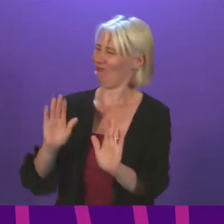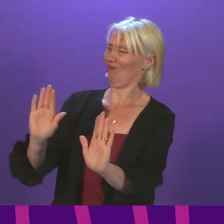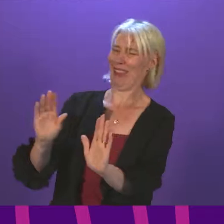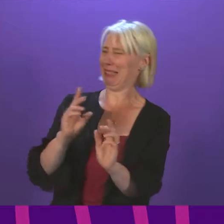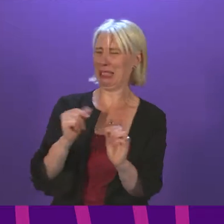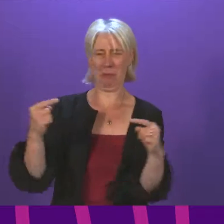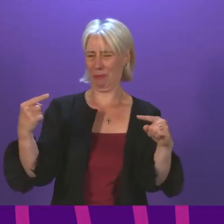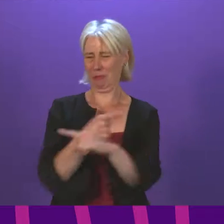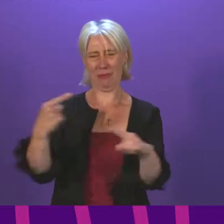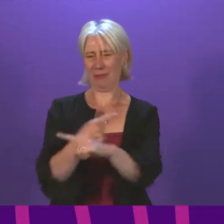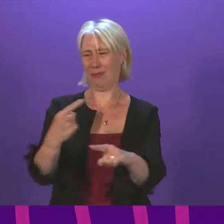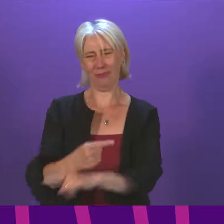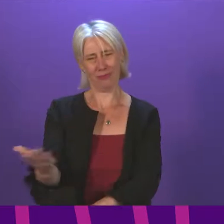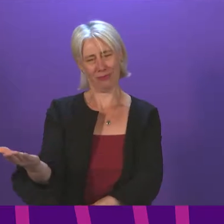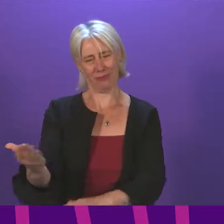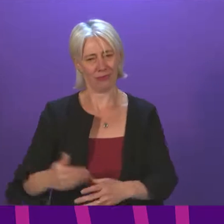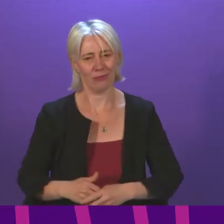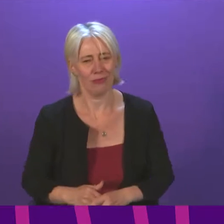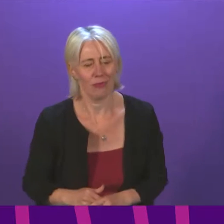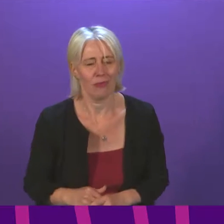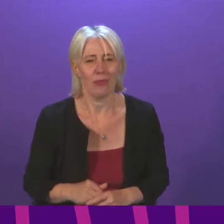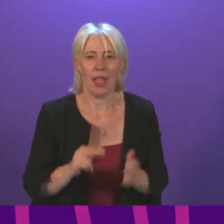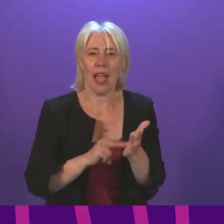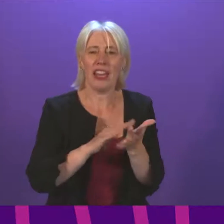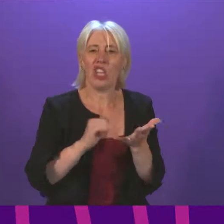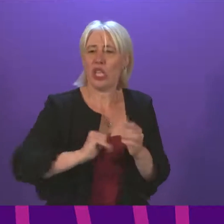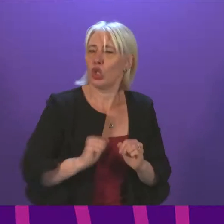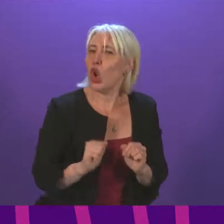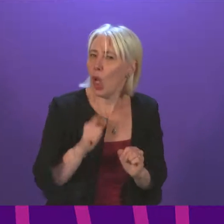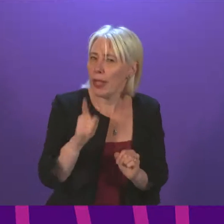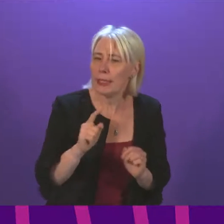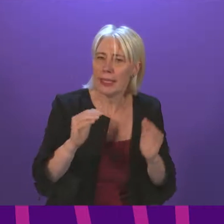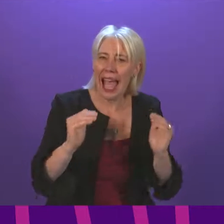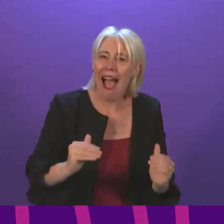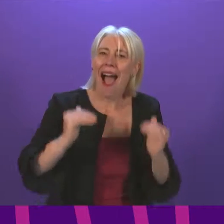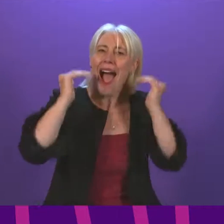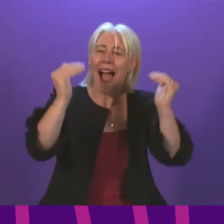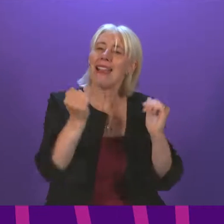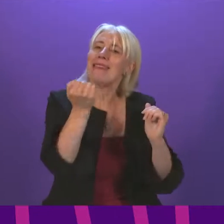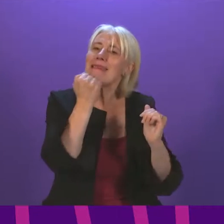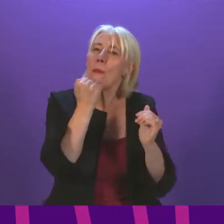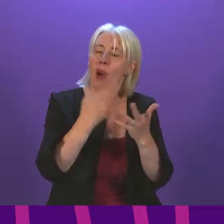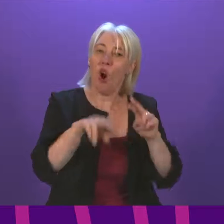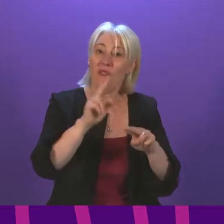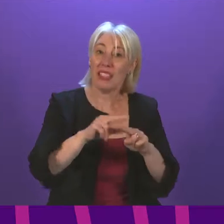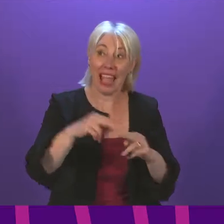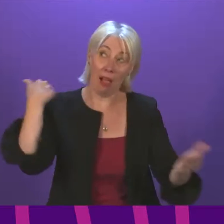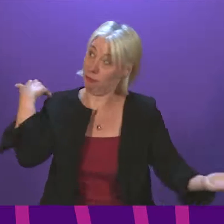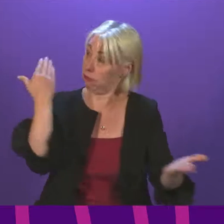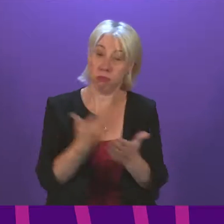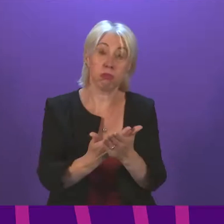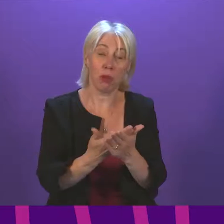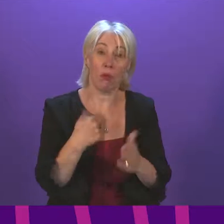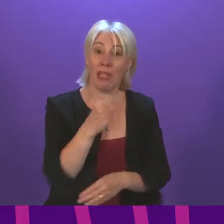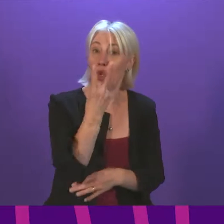inaccuracies from Ms Webber. In terms of NHS Scotland, we have the highest staffing levels ever in the NHS, 20%